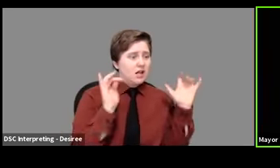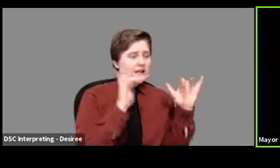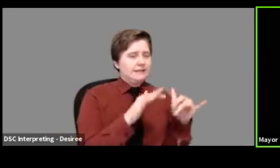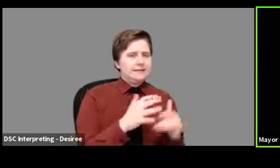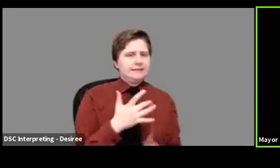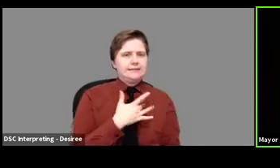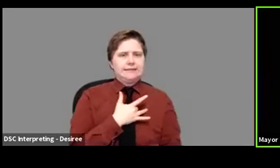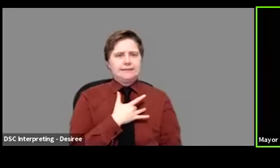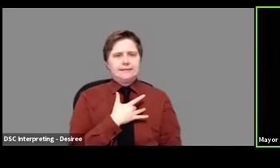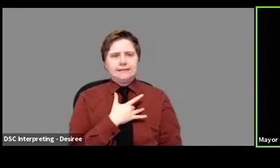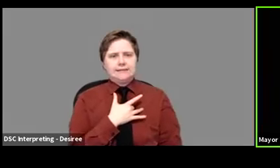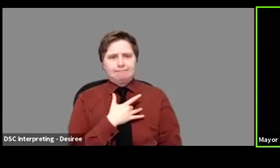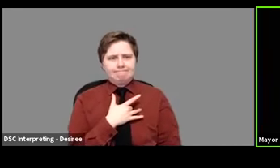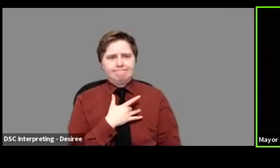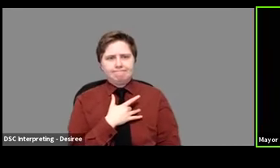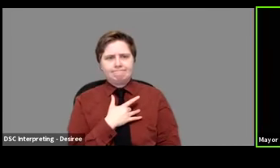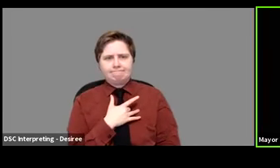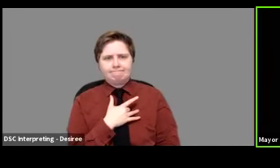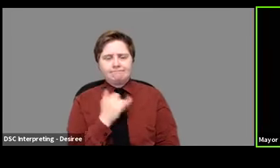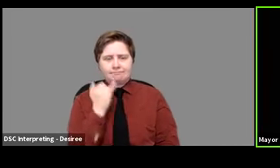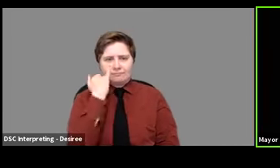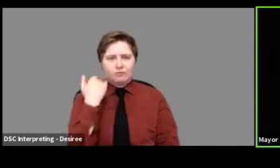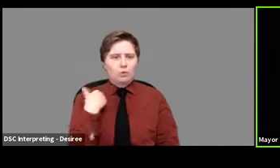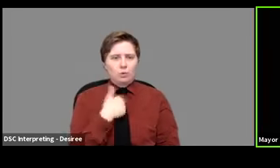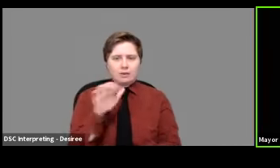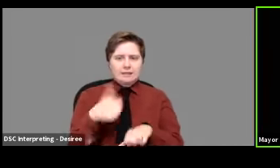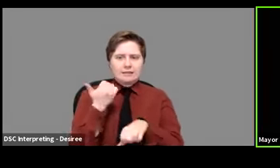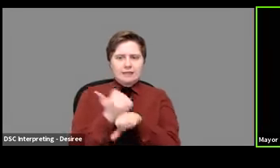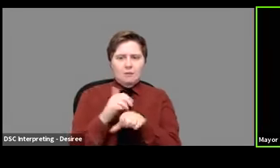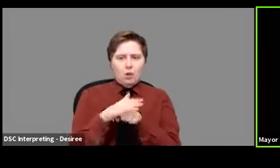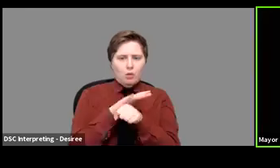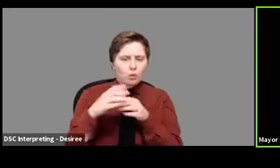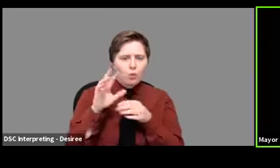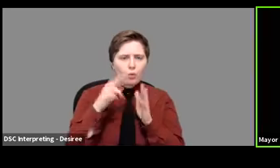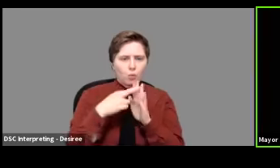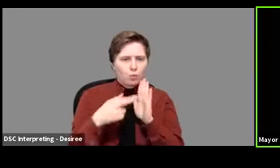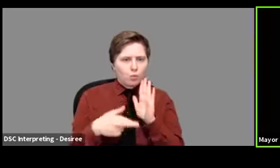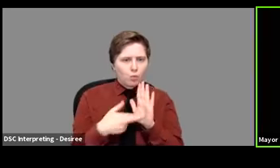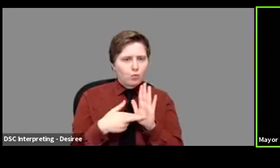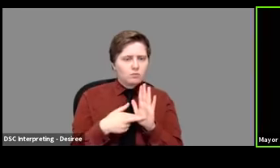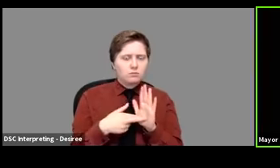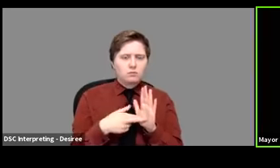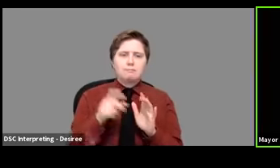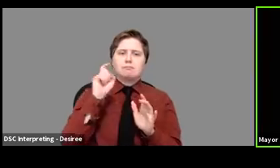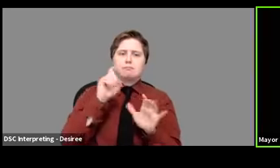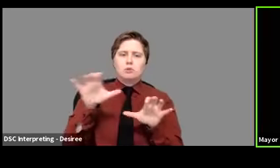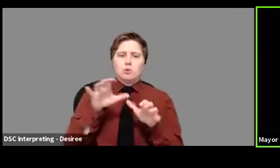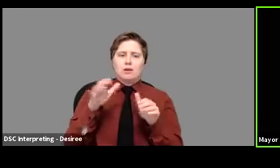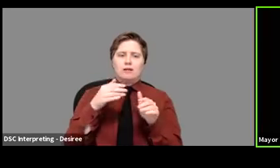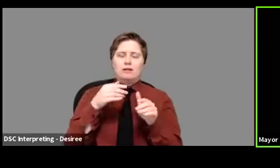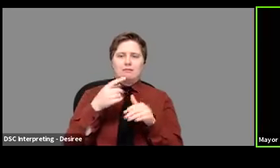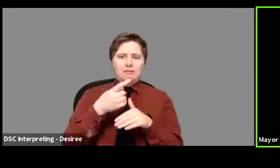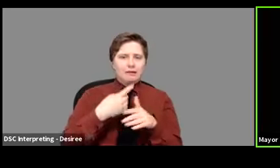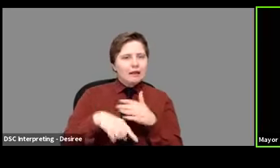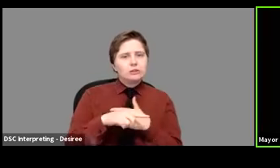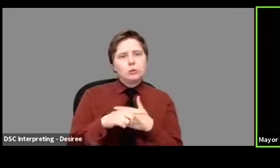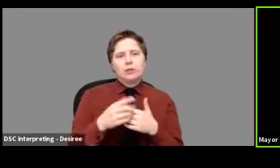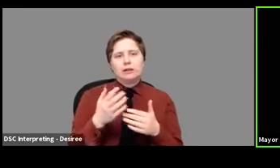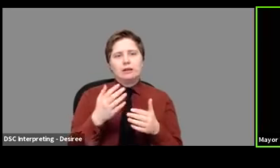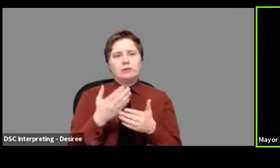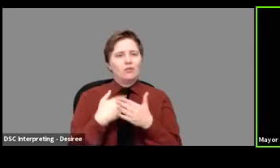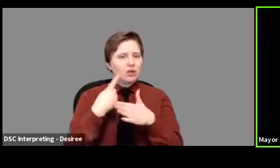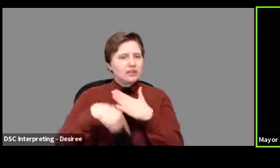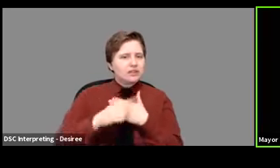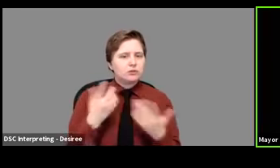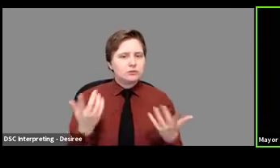strikes us that if we are going to impose local rules, uh, that we're going to have to do that within the next week. So,